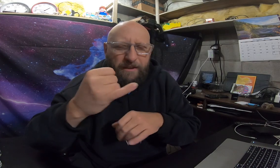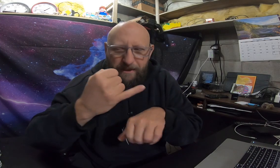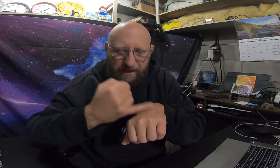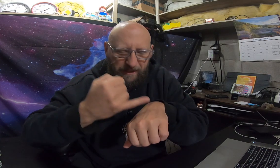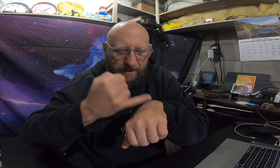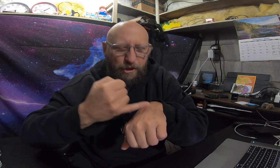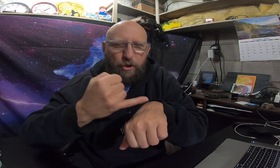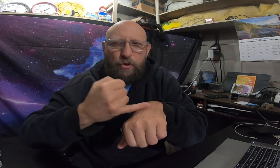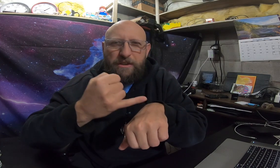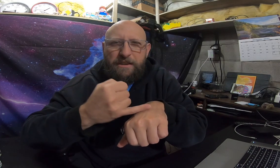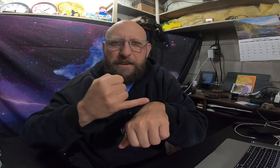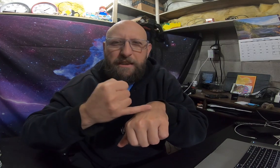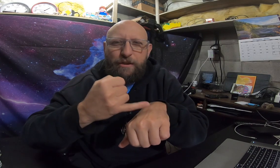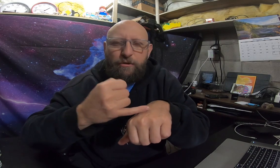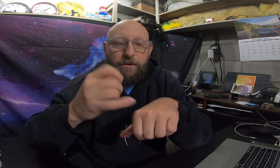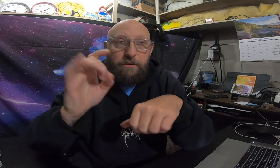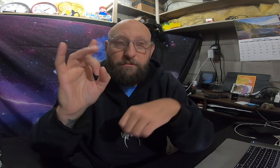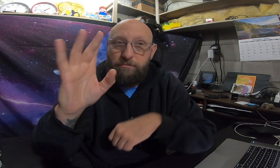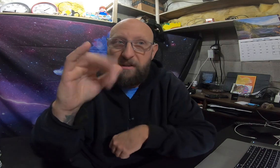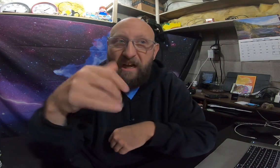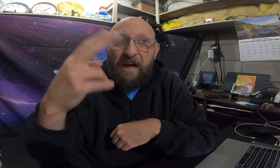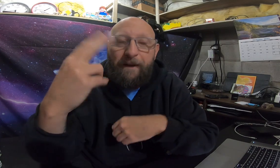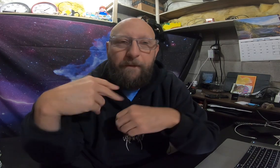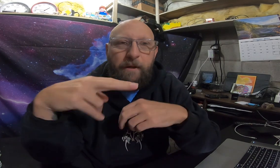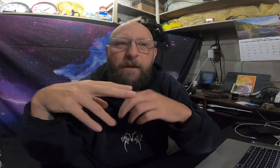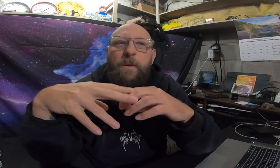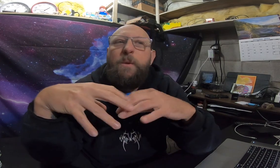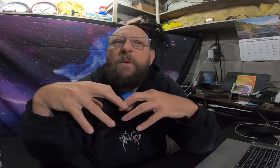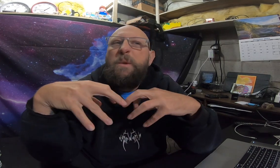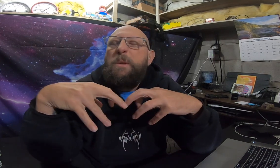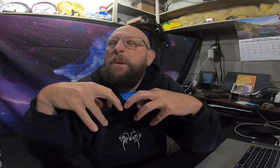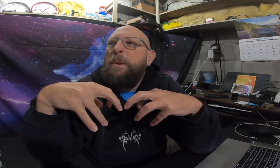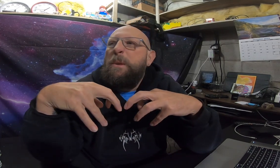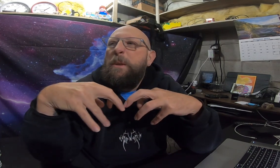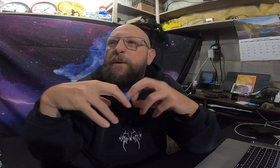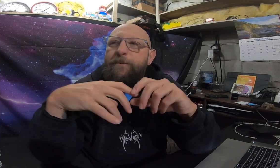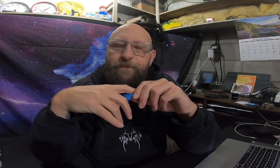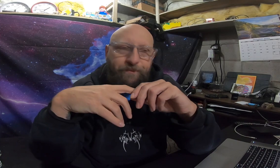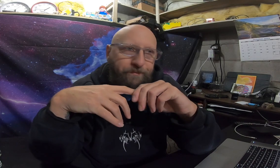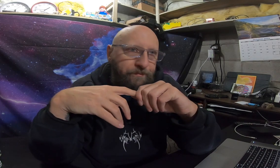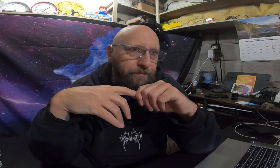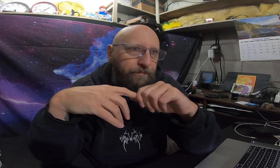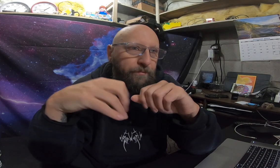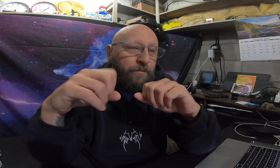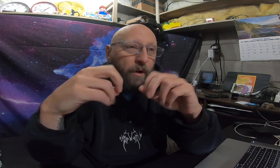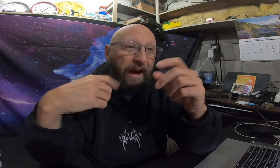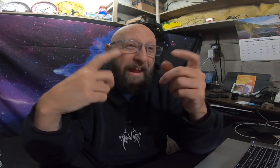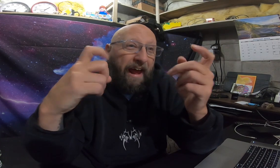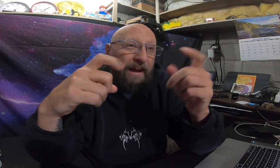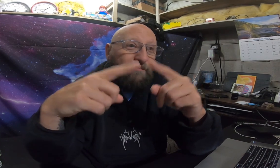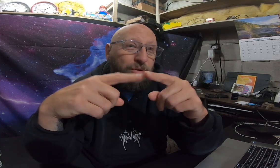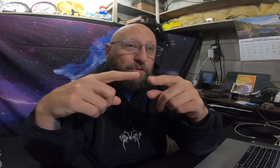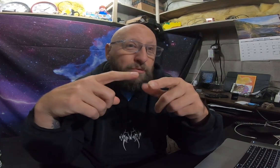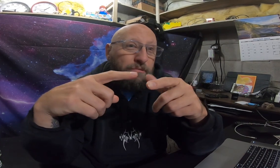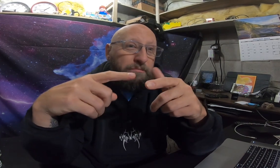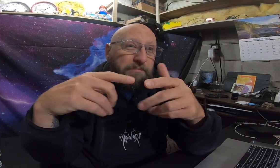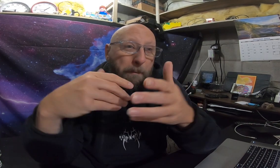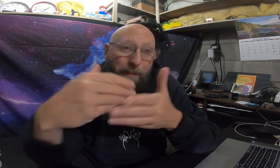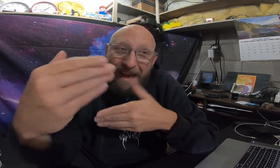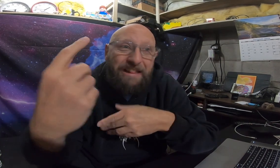so i have to buy